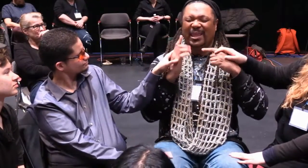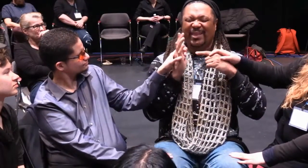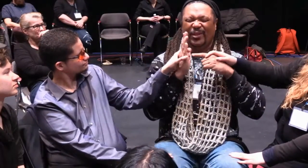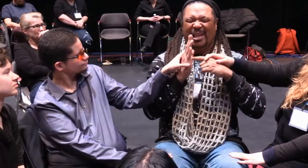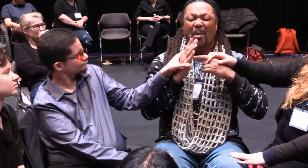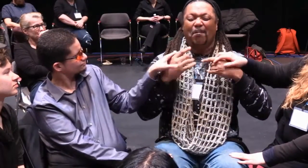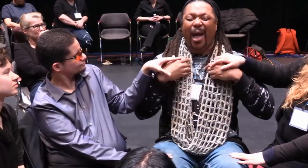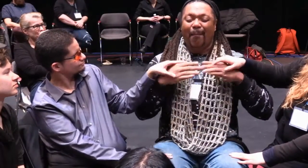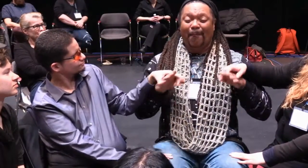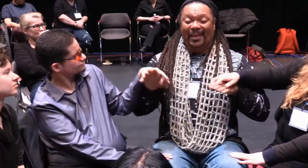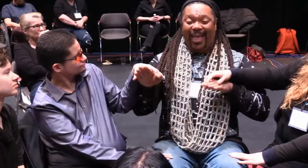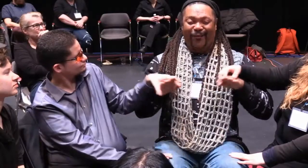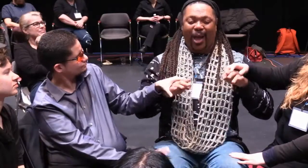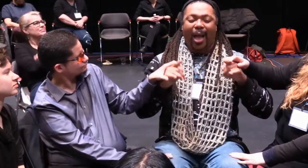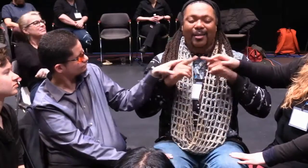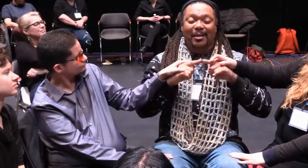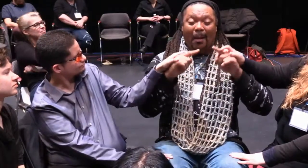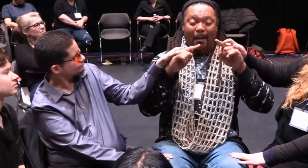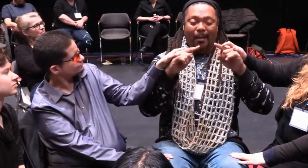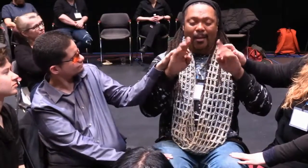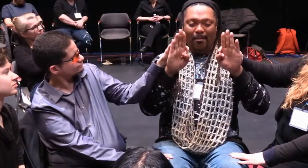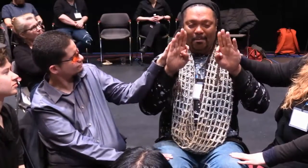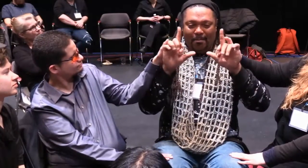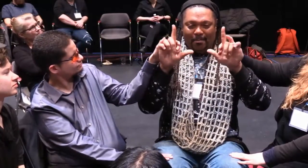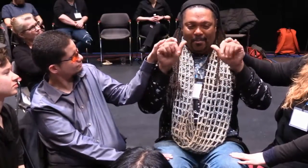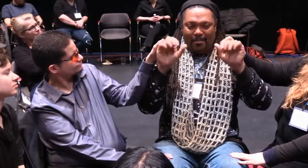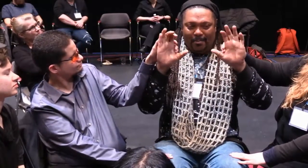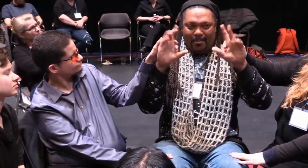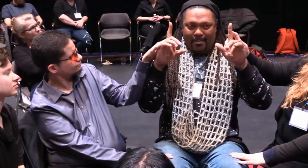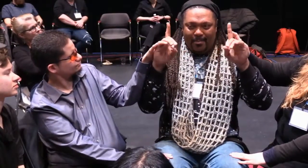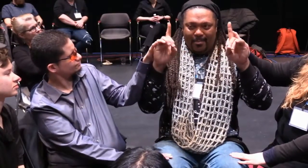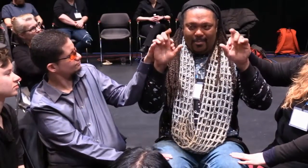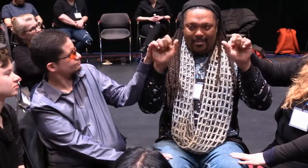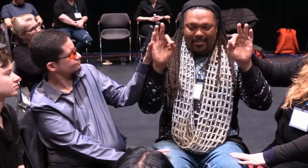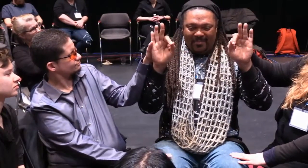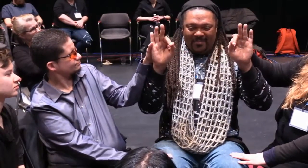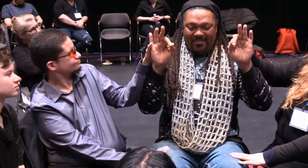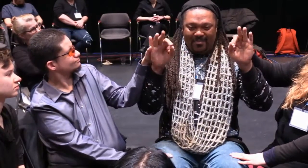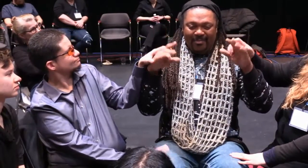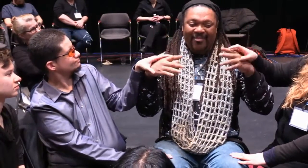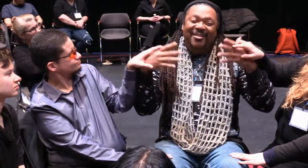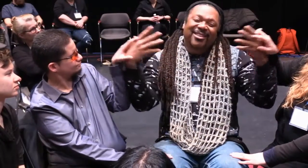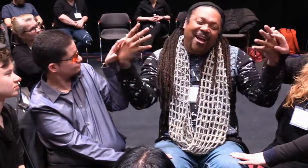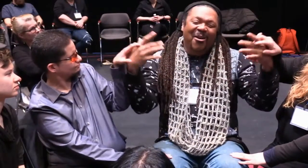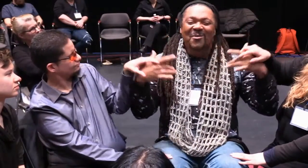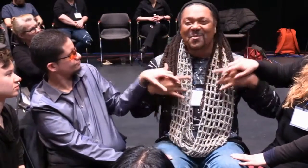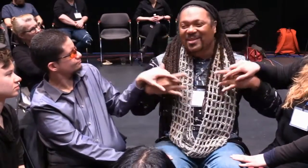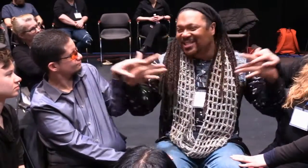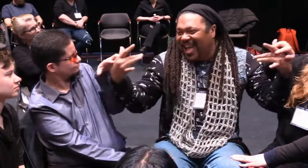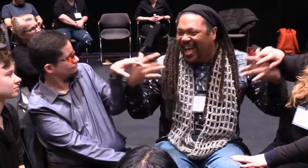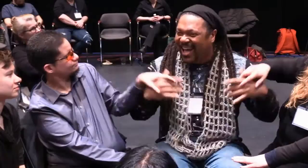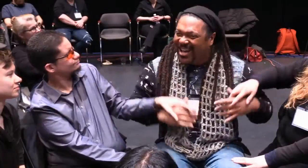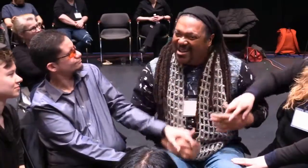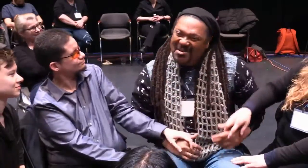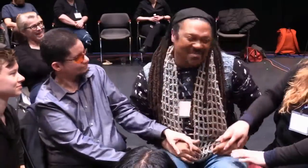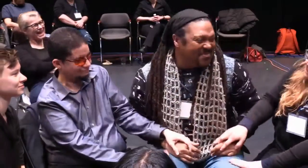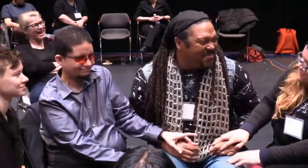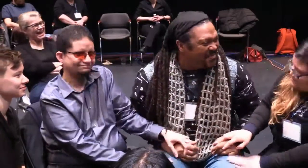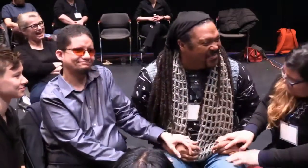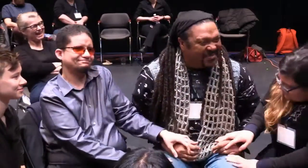And I want to populate this conversation with that word. Black deaf. One word. So, in